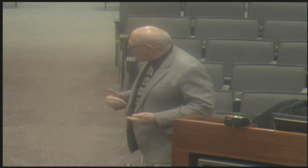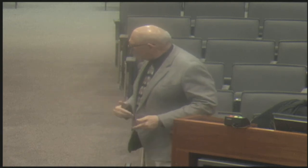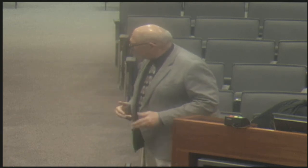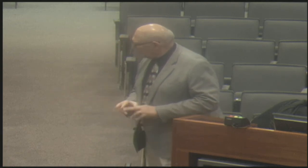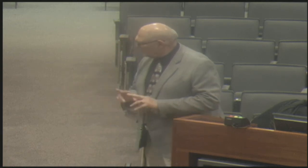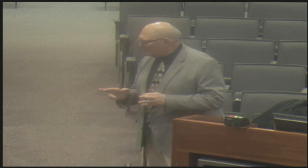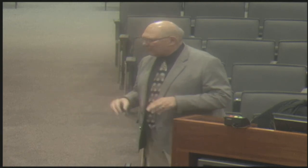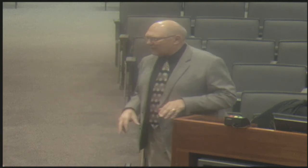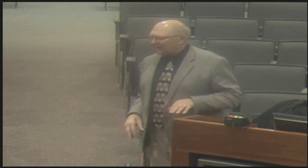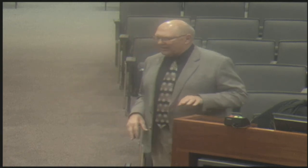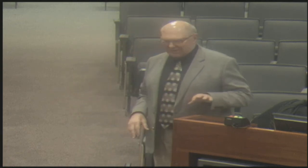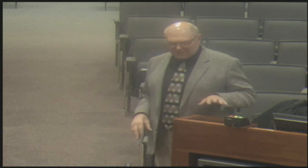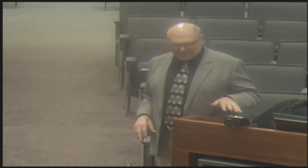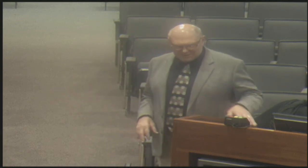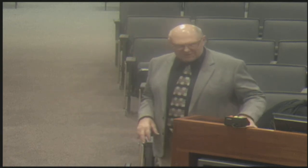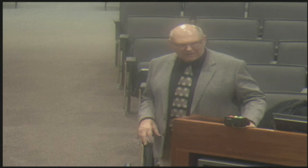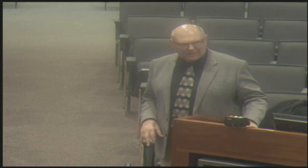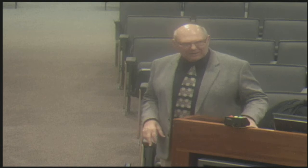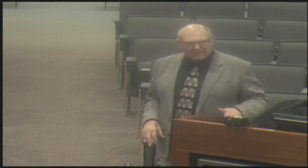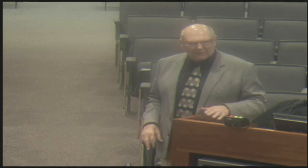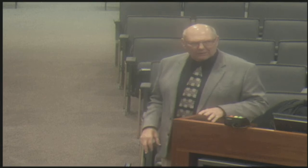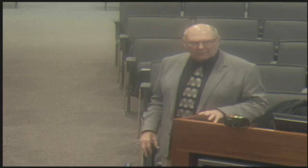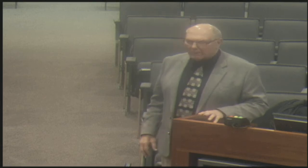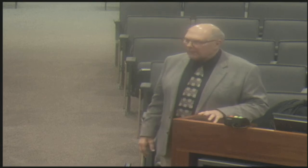take questions from the commission at this time.